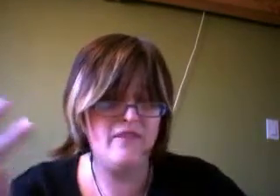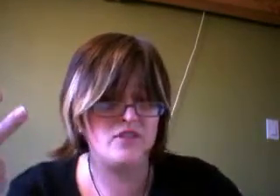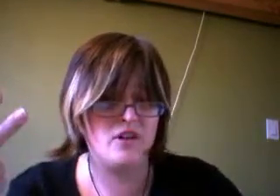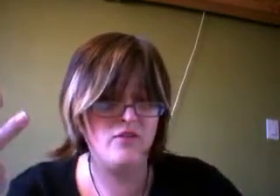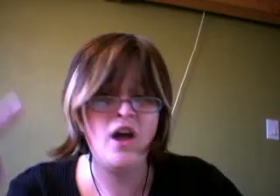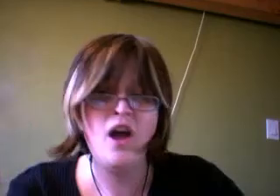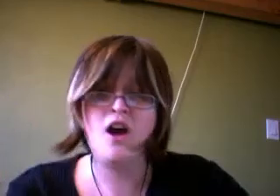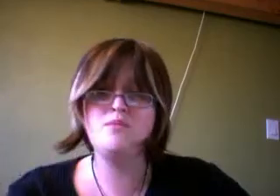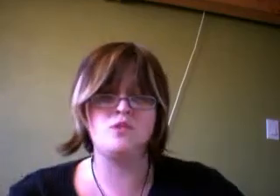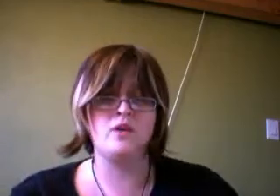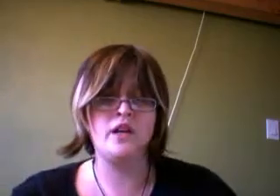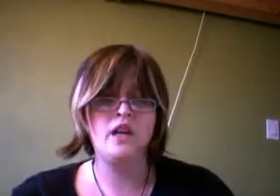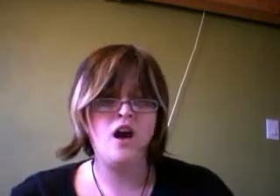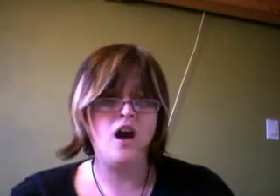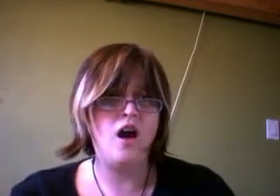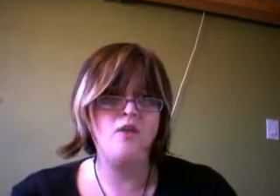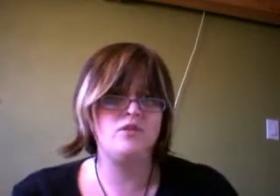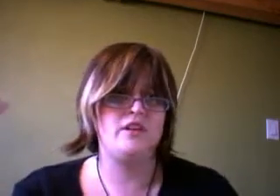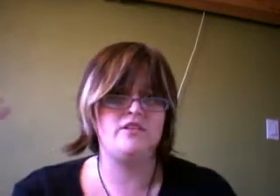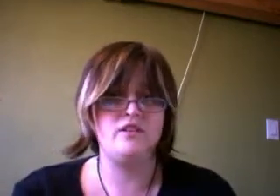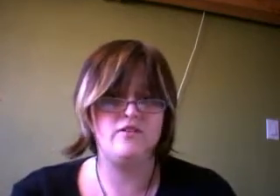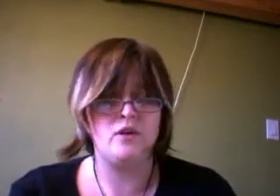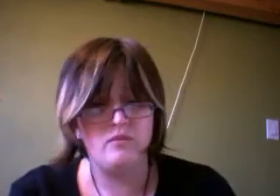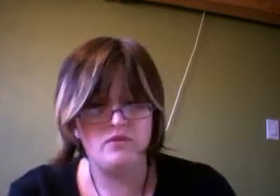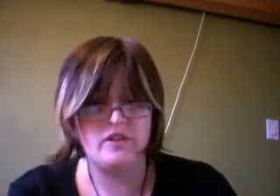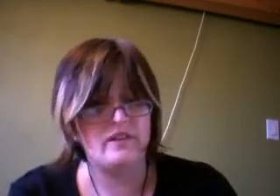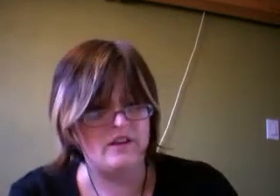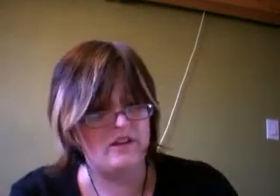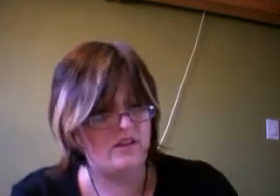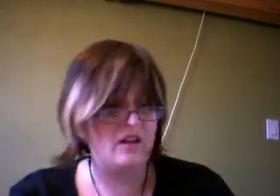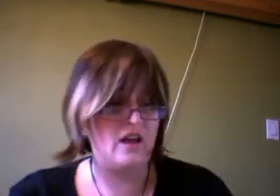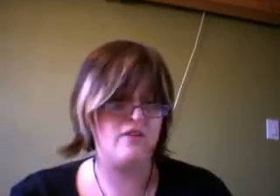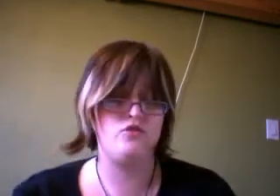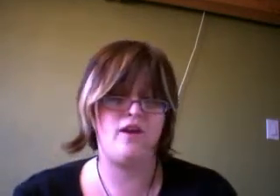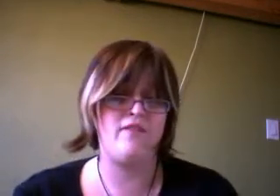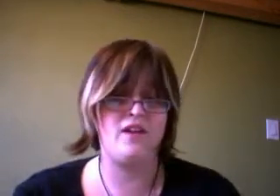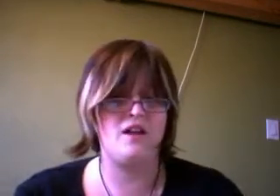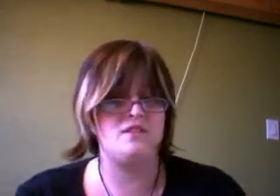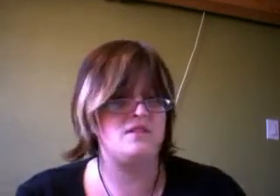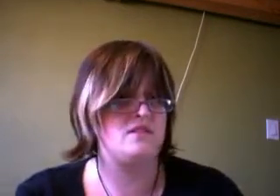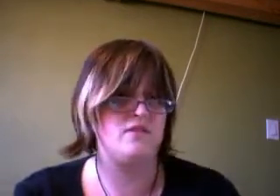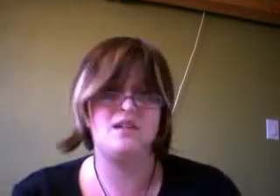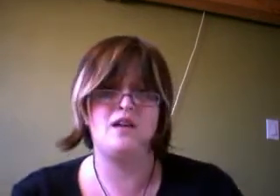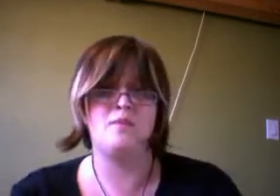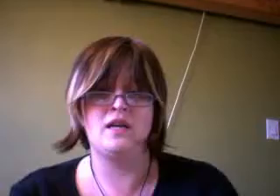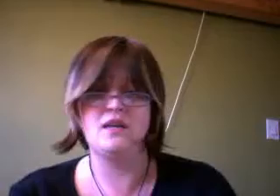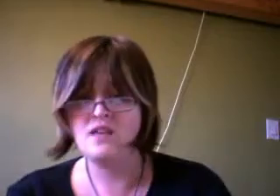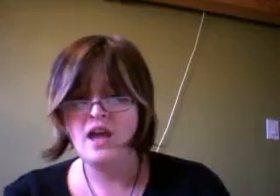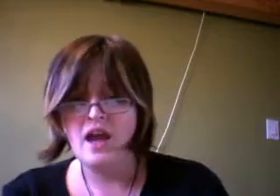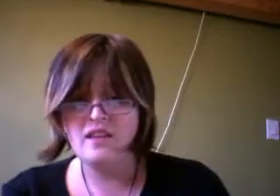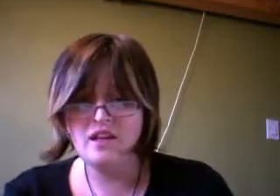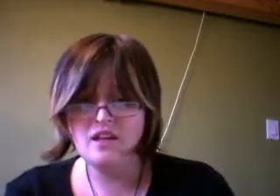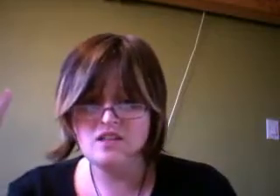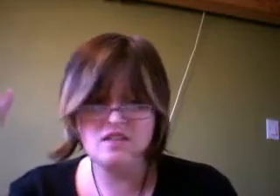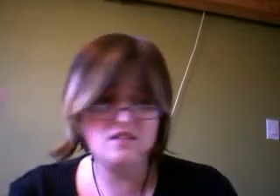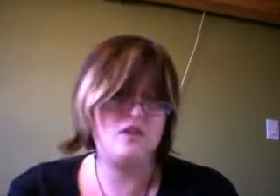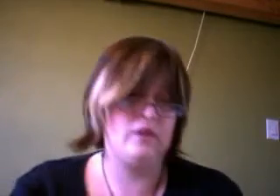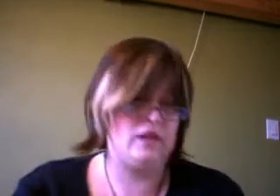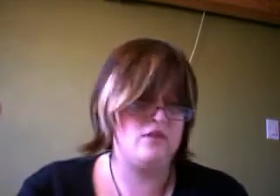yourself? I'm sorry. I would like to live in a city that doesn't have traffic accidents every 10 minutes, and that isn't covered in other